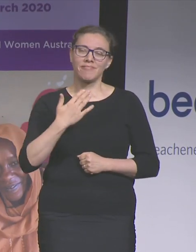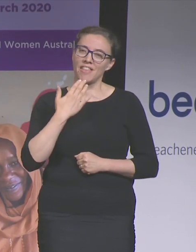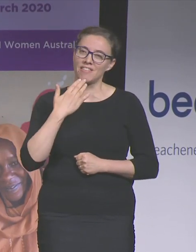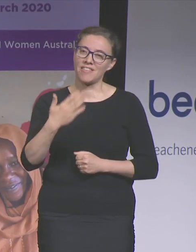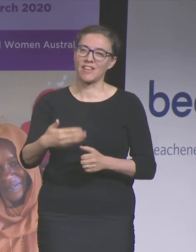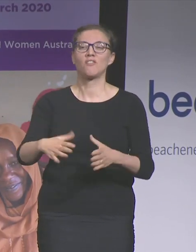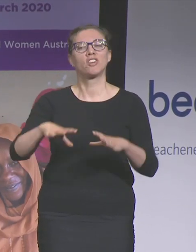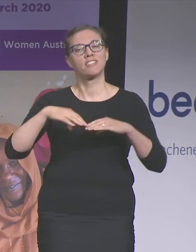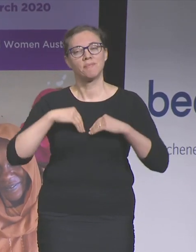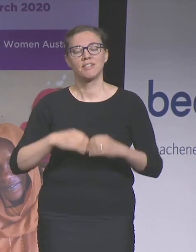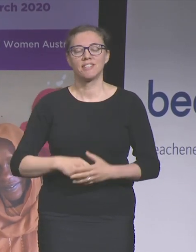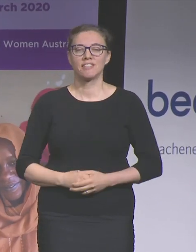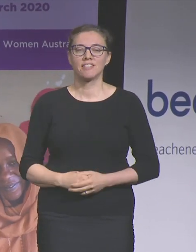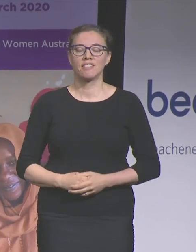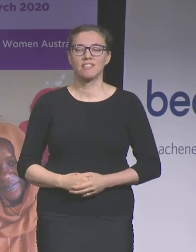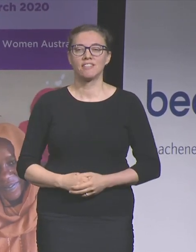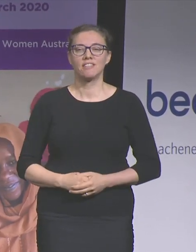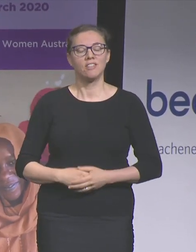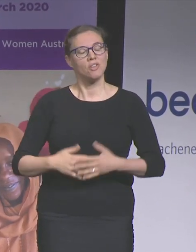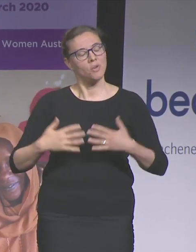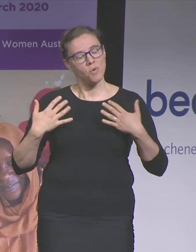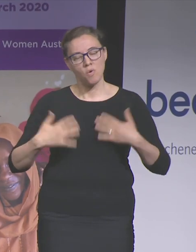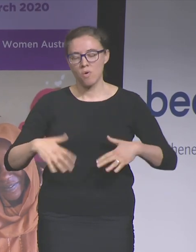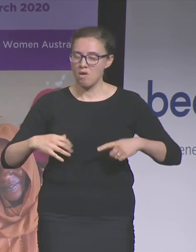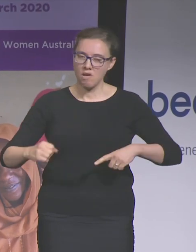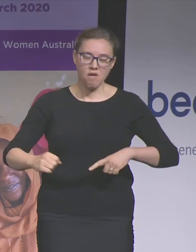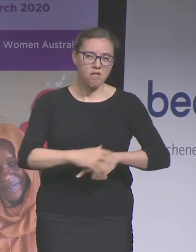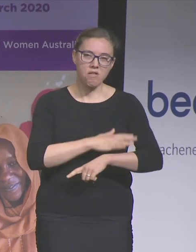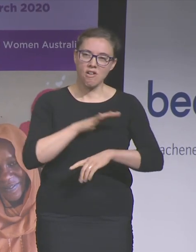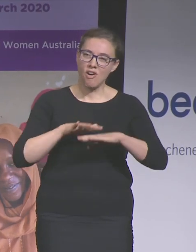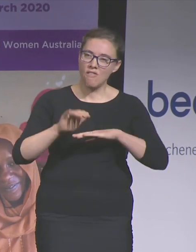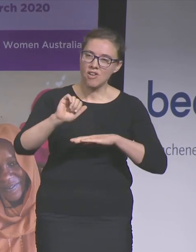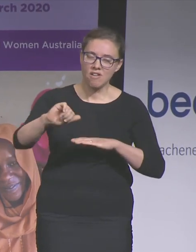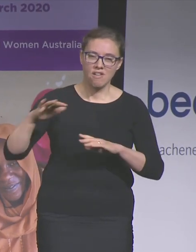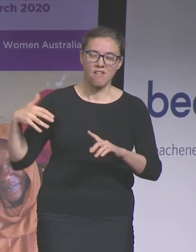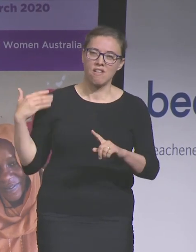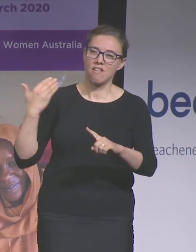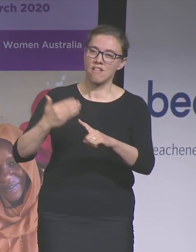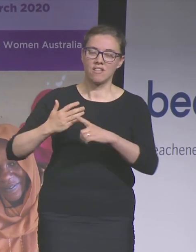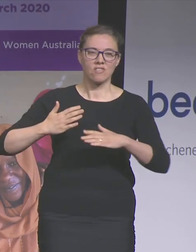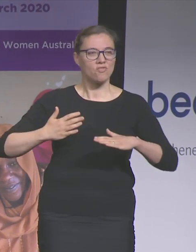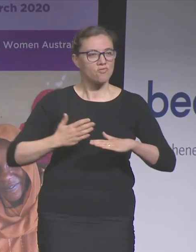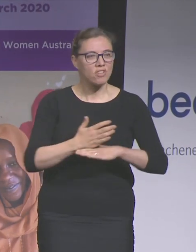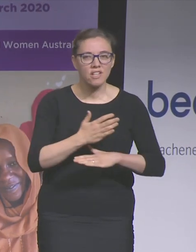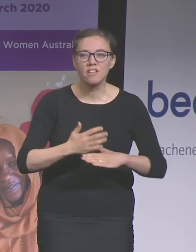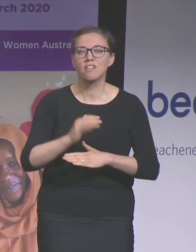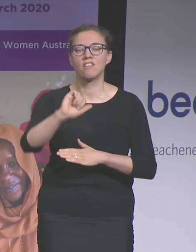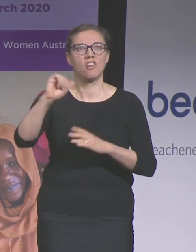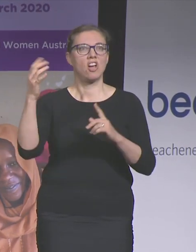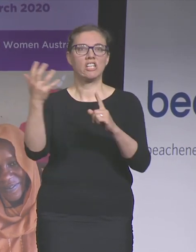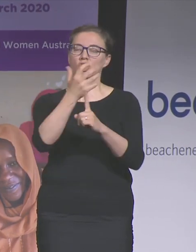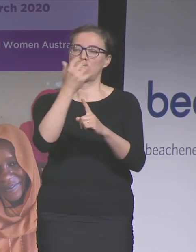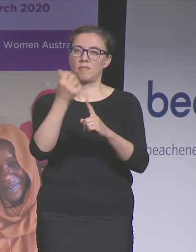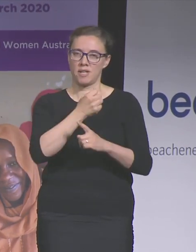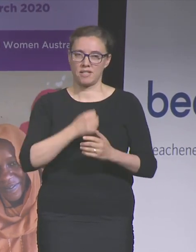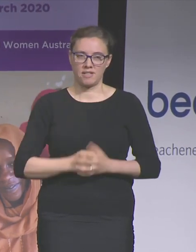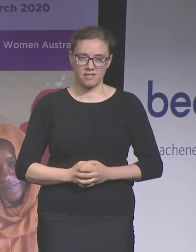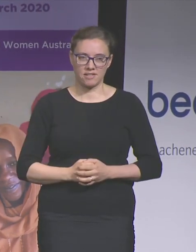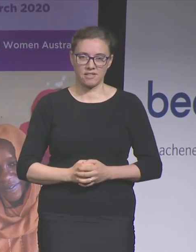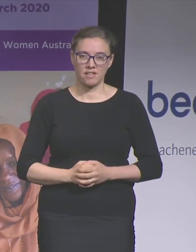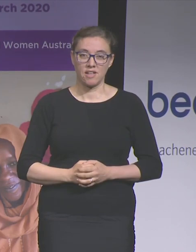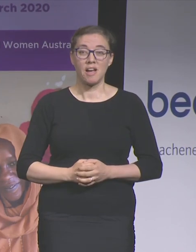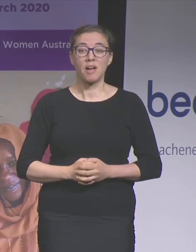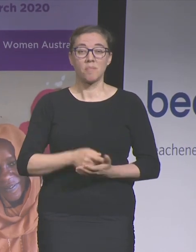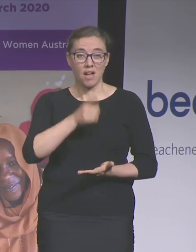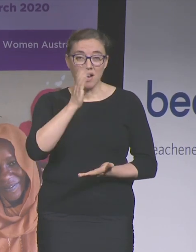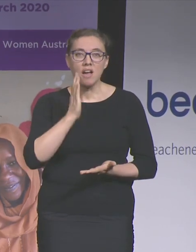can't help but be impressed by Liz's career and her achievements. It's another thing, though, to hear it personally